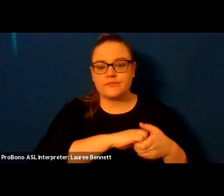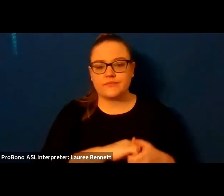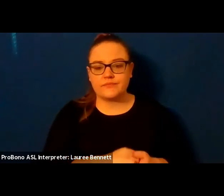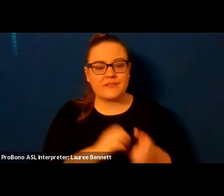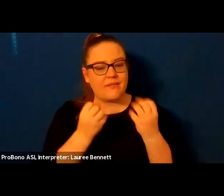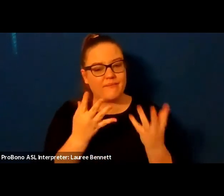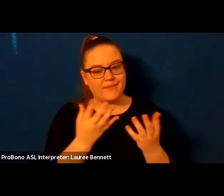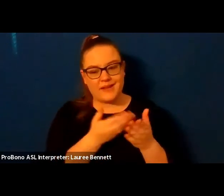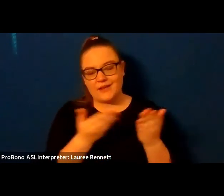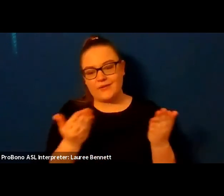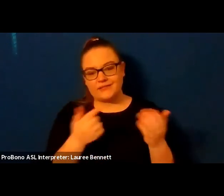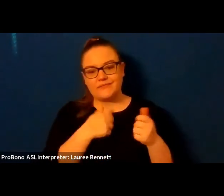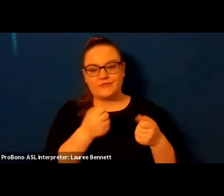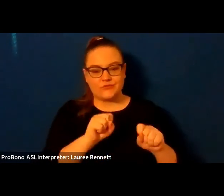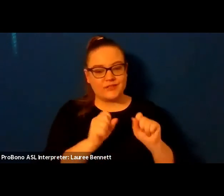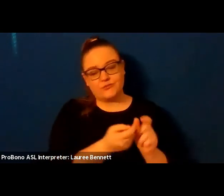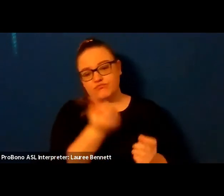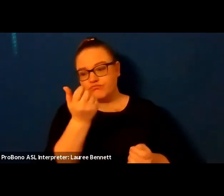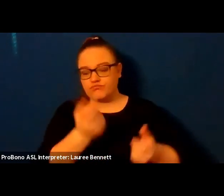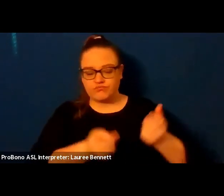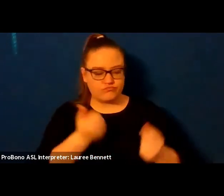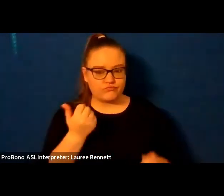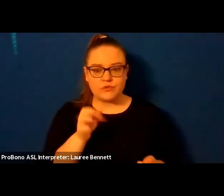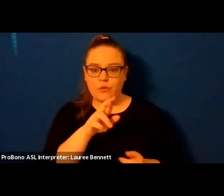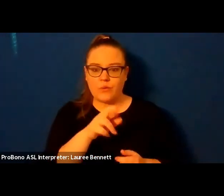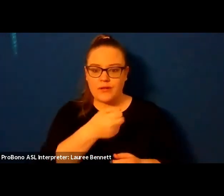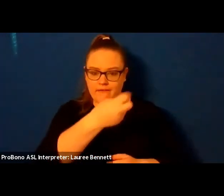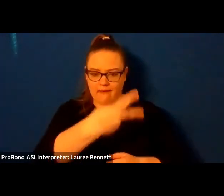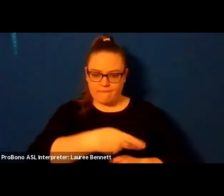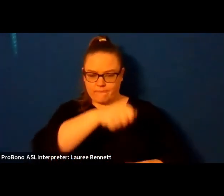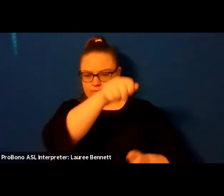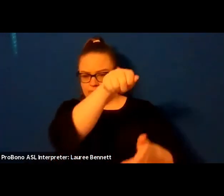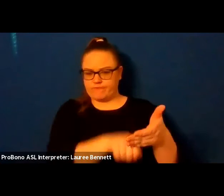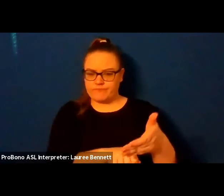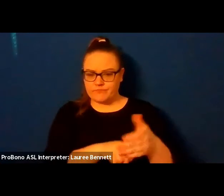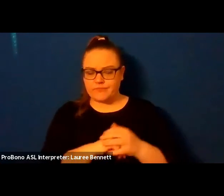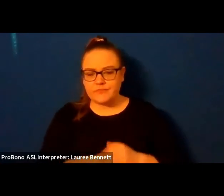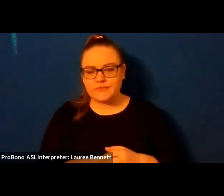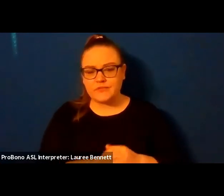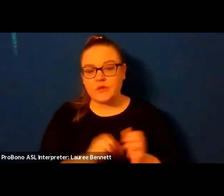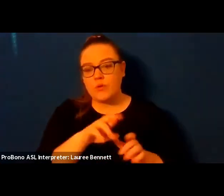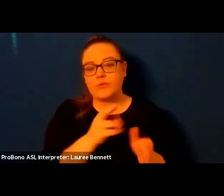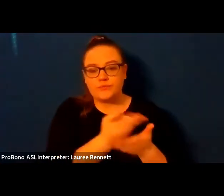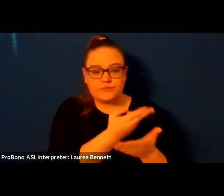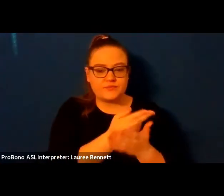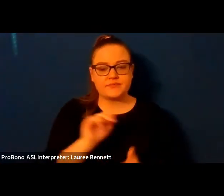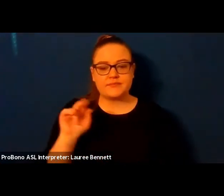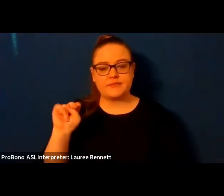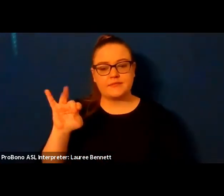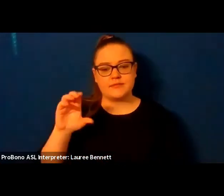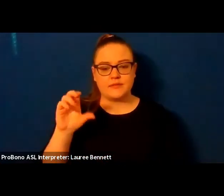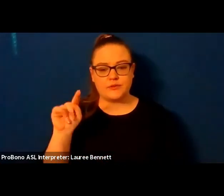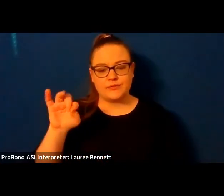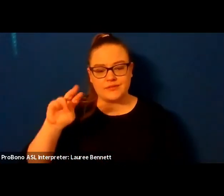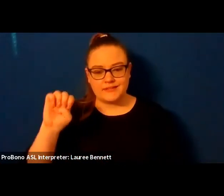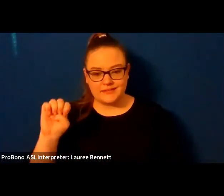or i have cut you in two with water fast nicotine stretched you to feed the men what